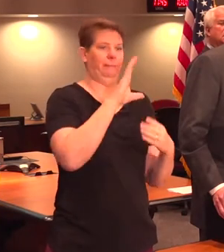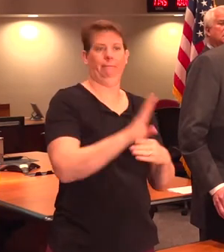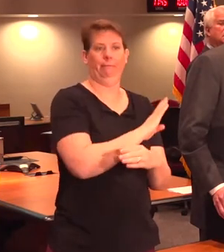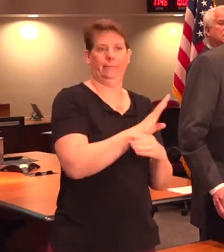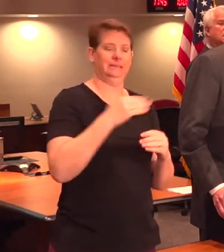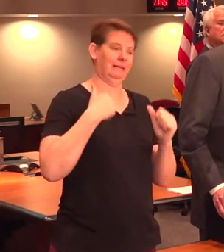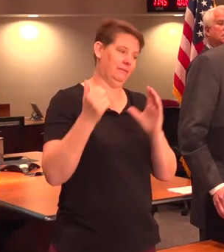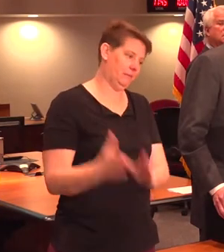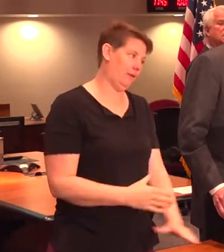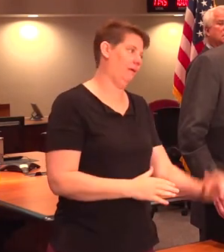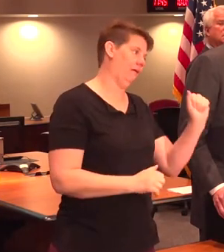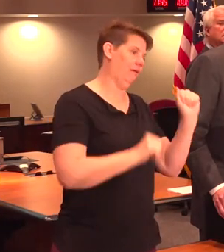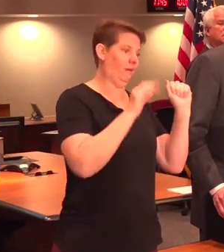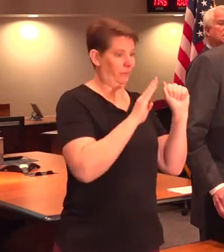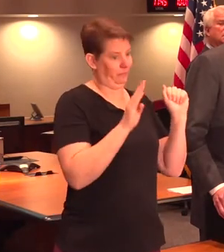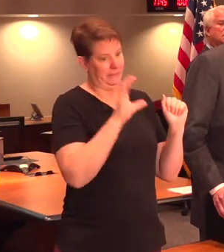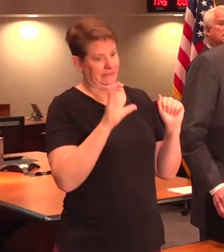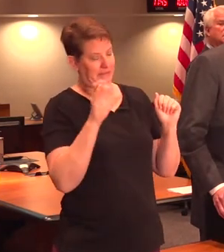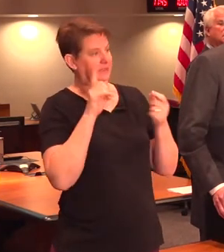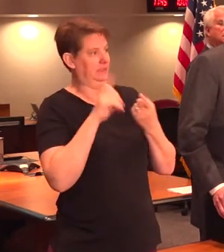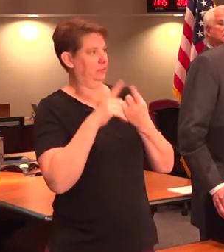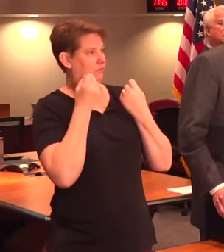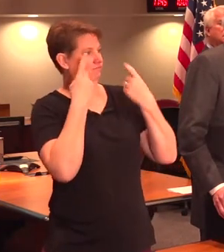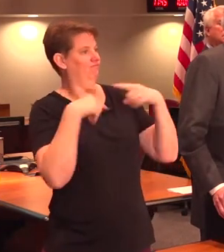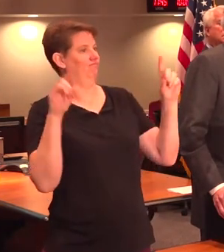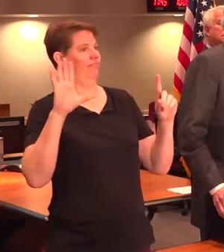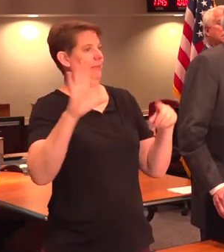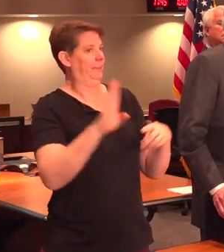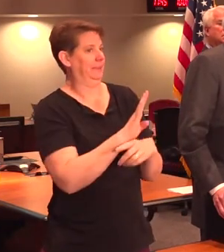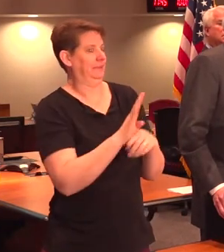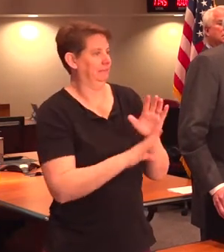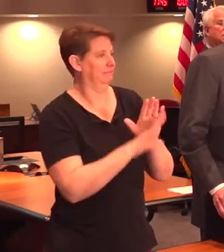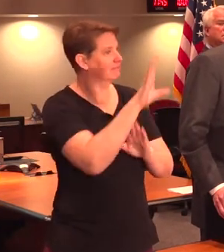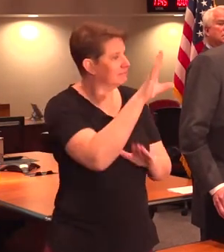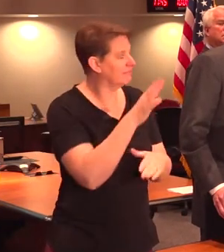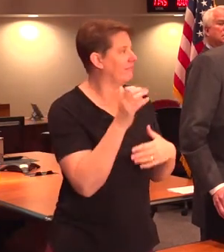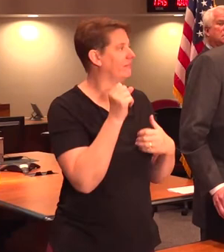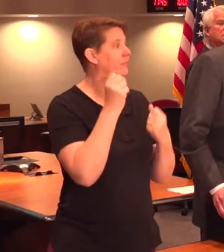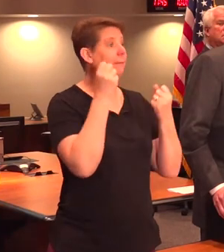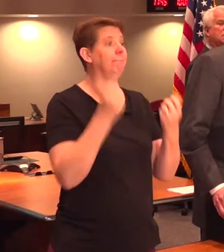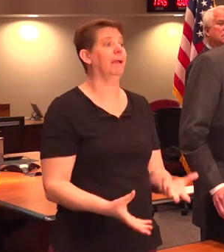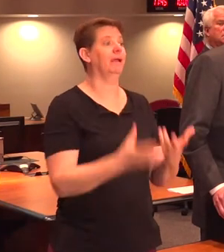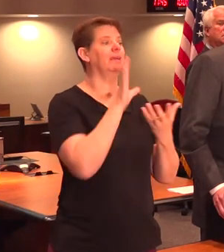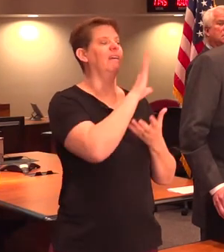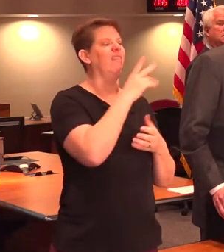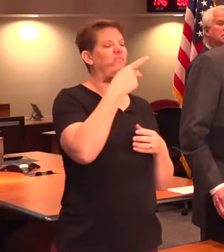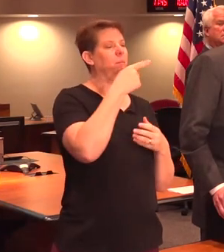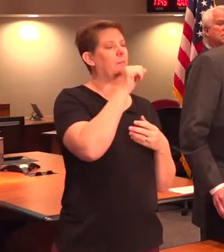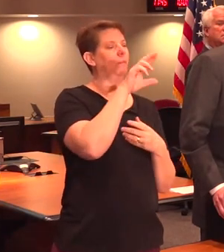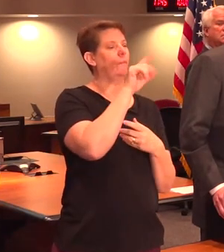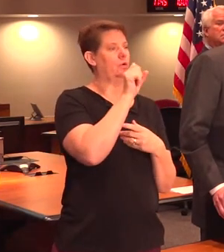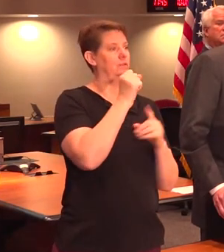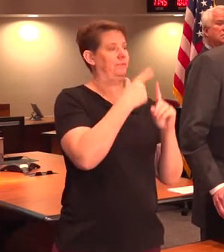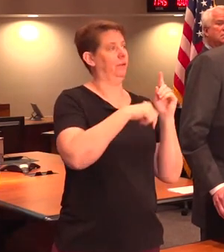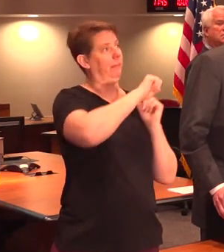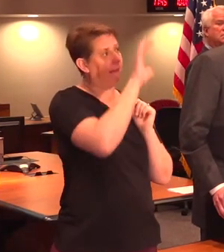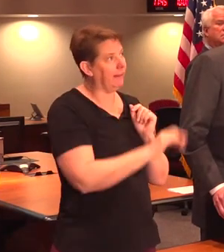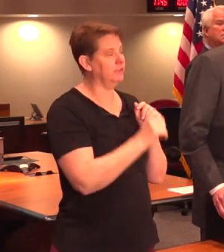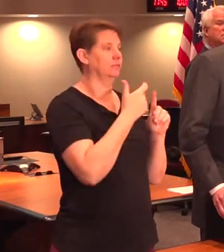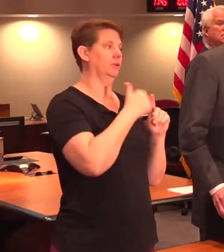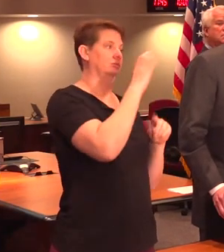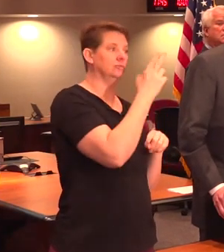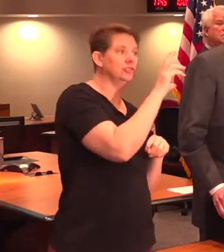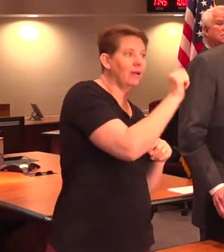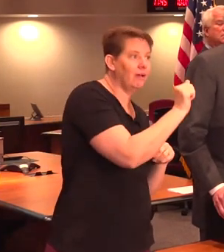plan A, plan B, plan C to get the things that they need. And because a lot of these parts come from Asia, come from China,